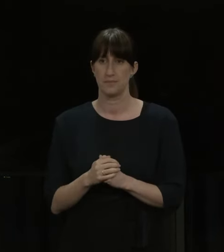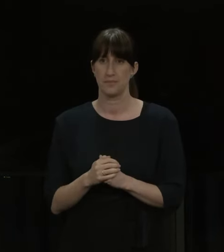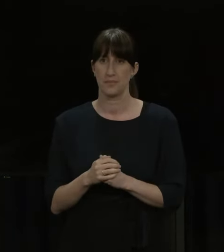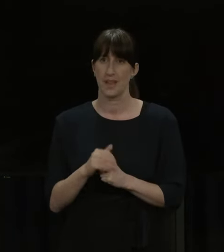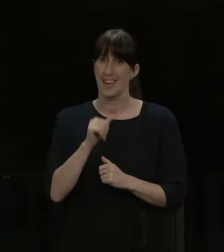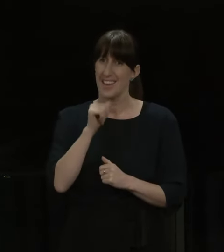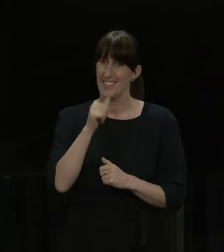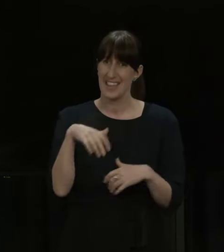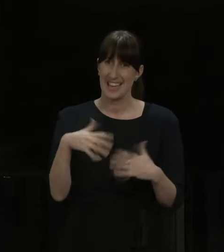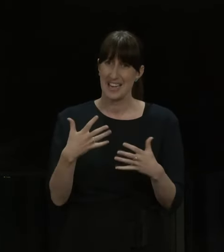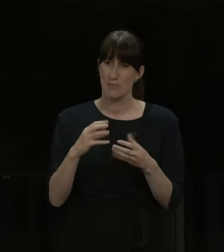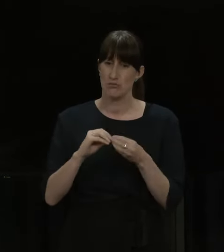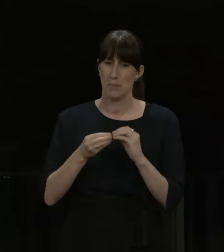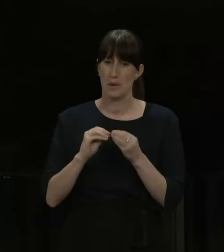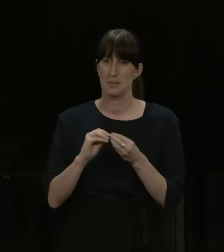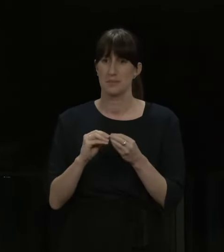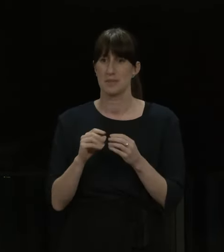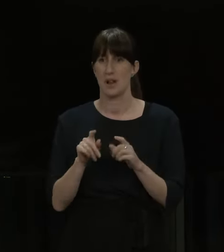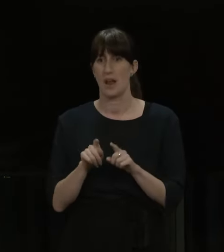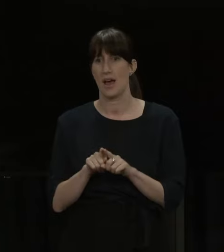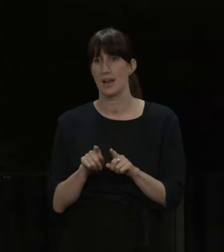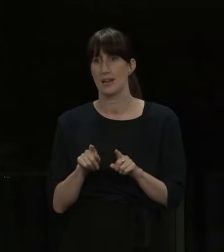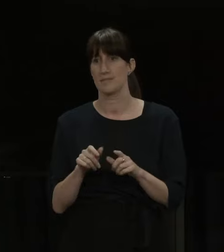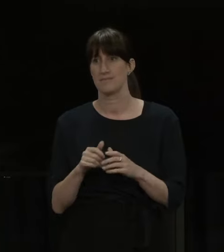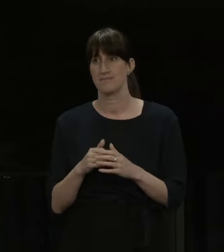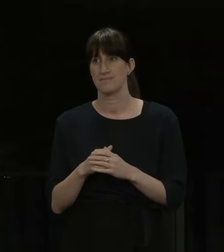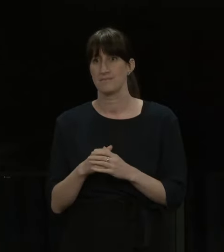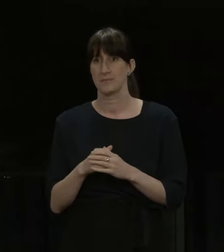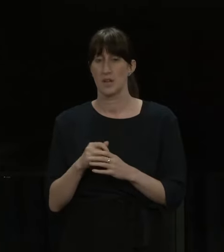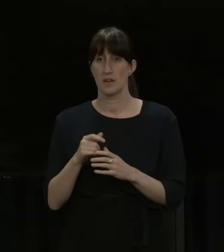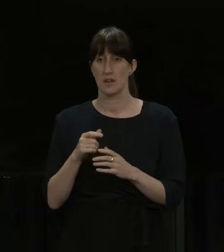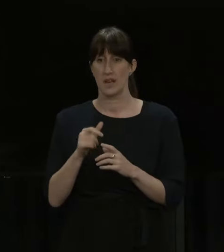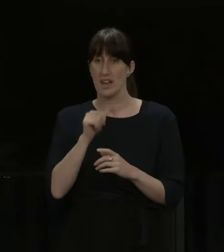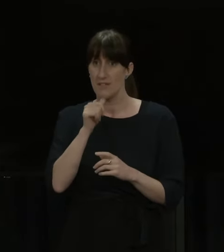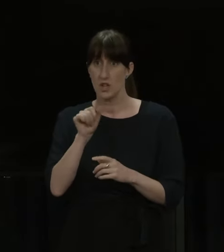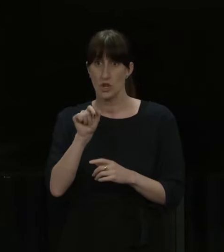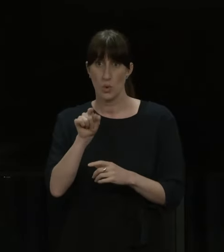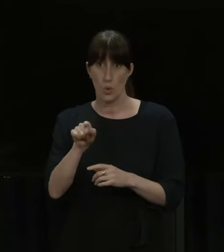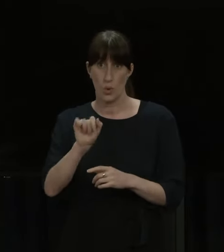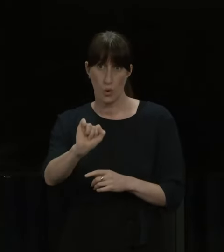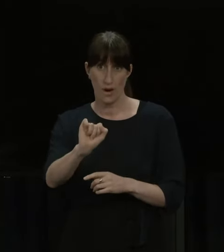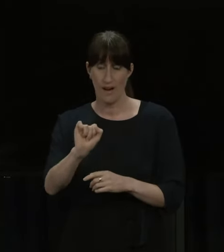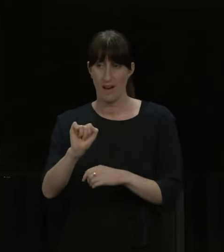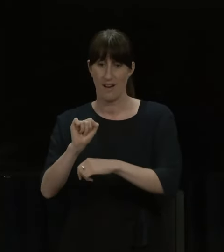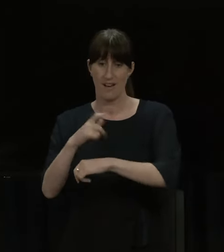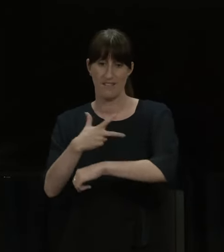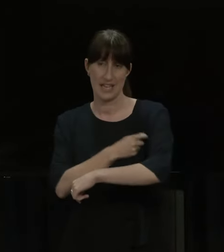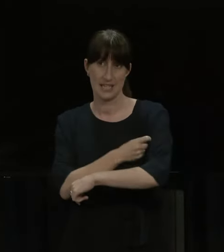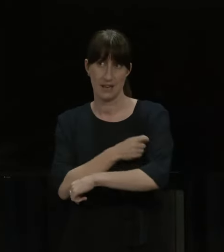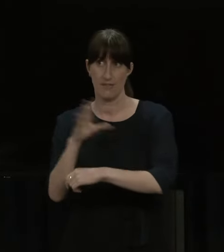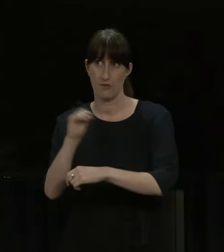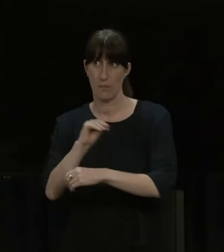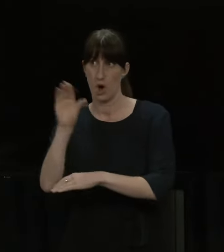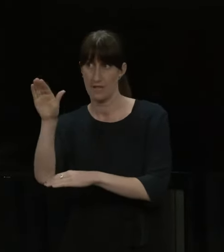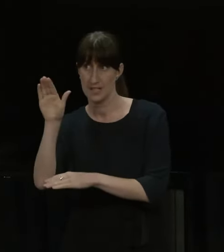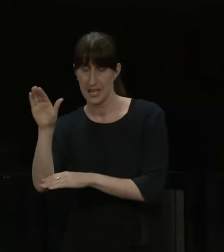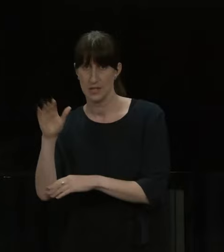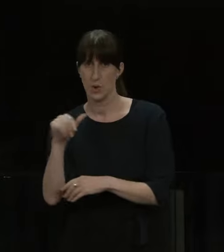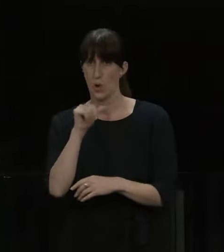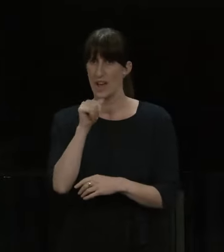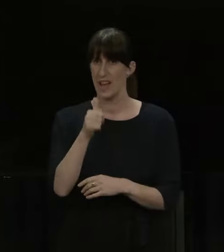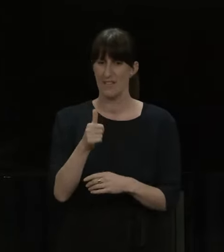have got a problem with either because it's an overseas vaccination or there was an issue around matching of names and we've got